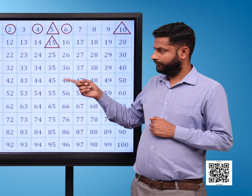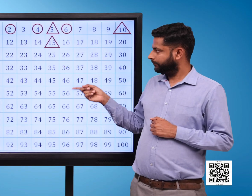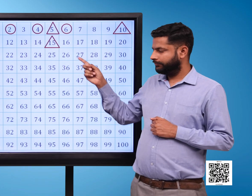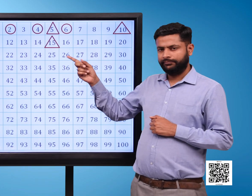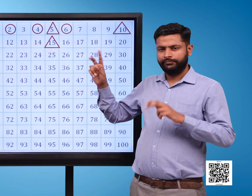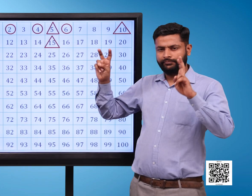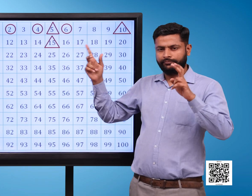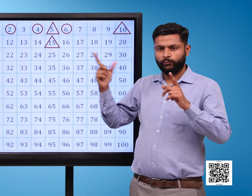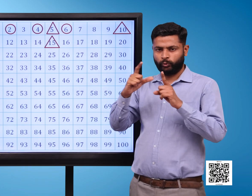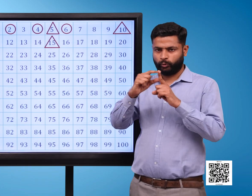Let us do